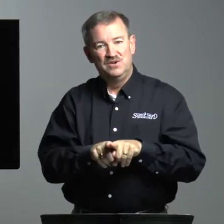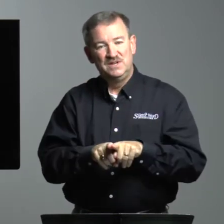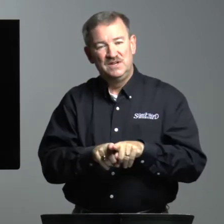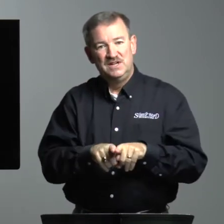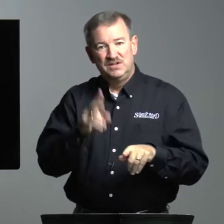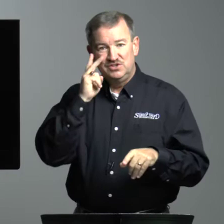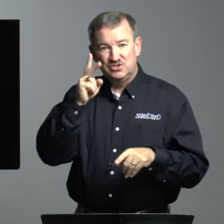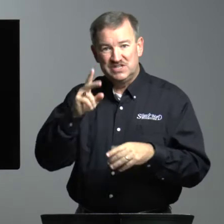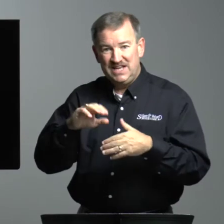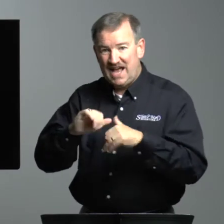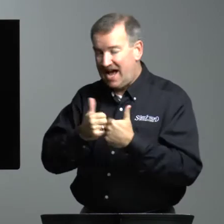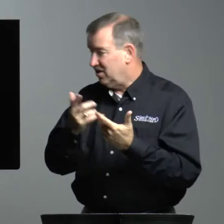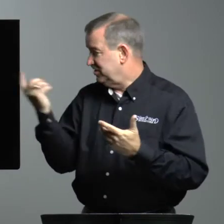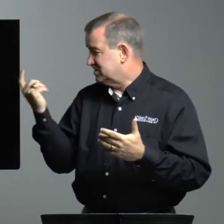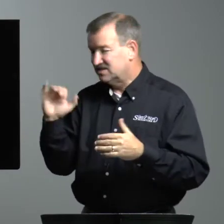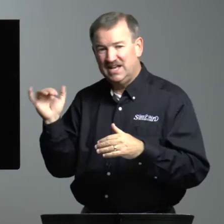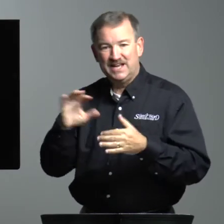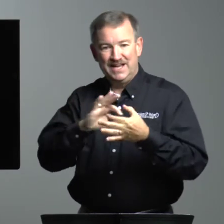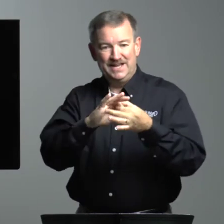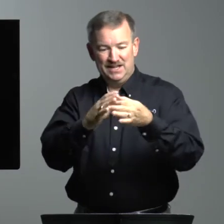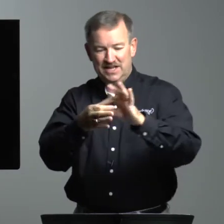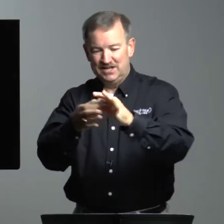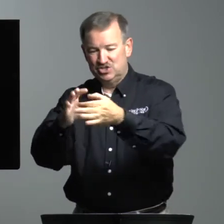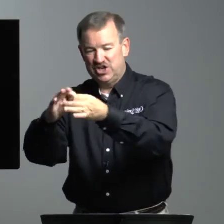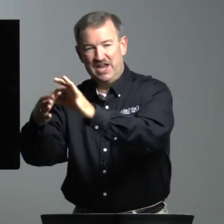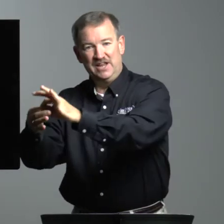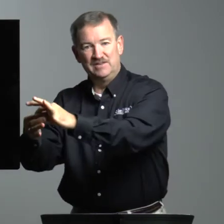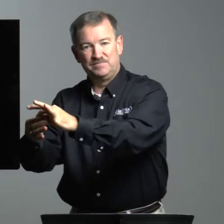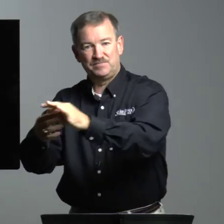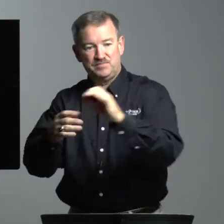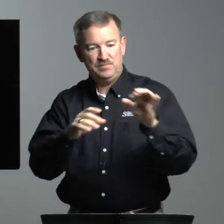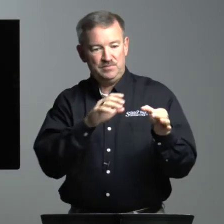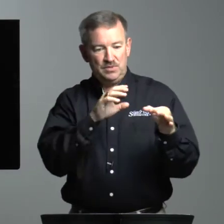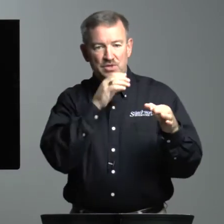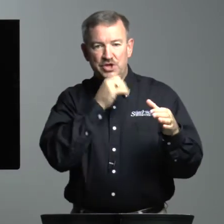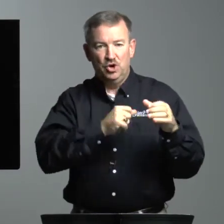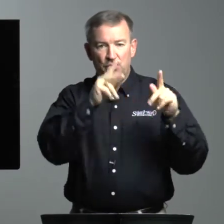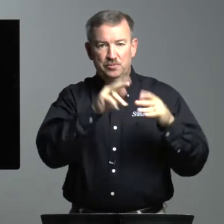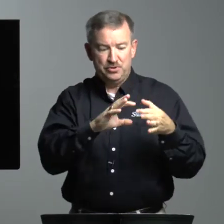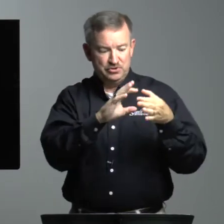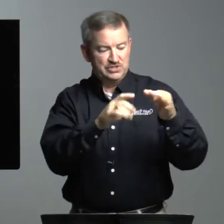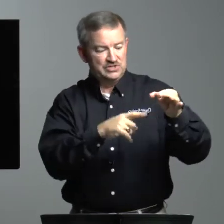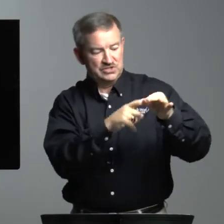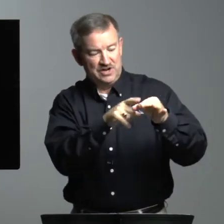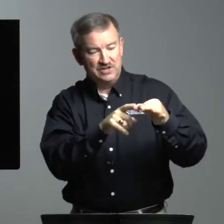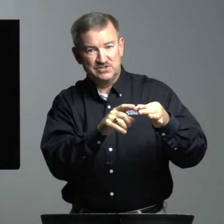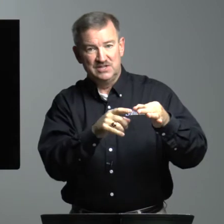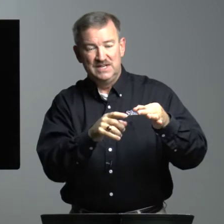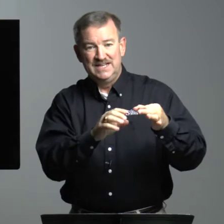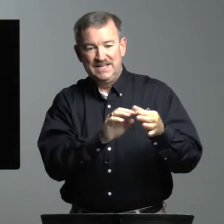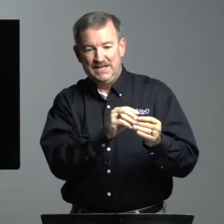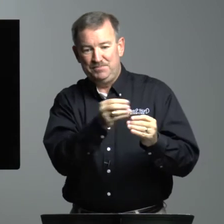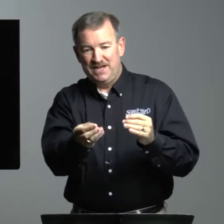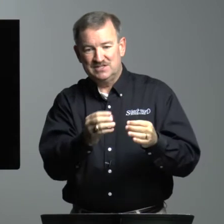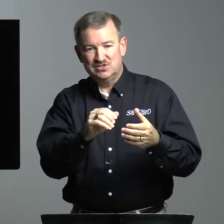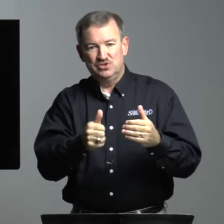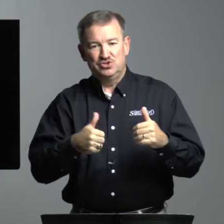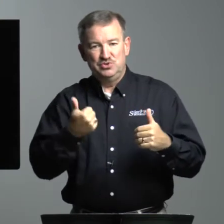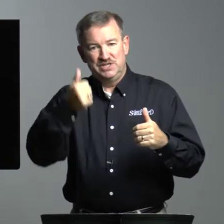Do you see how this is like a chain? The older person starts, he passes on to a